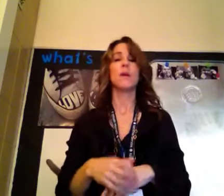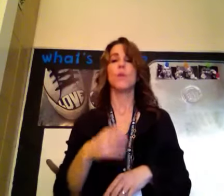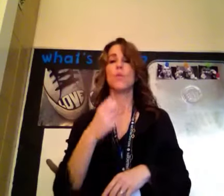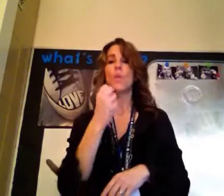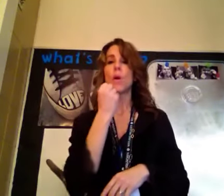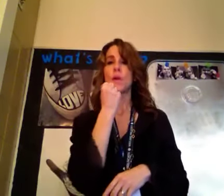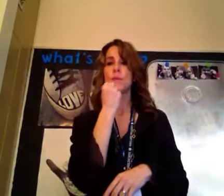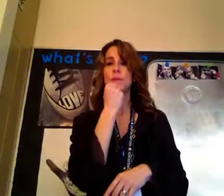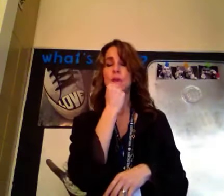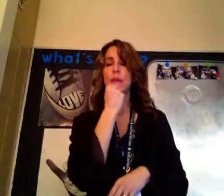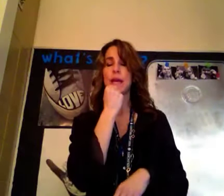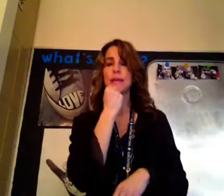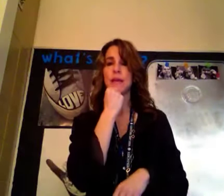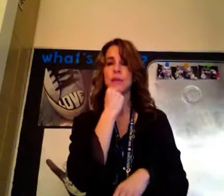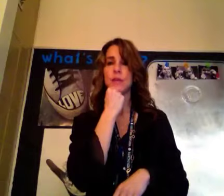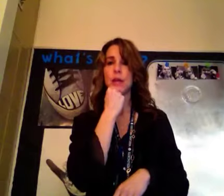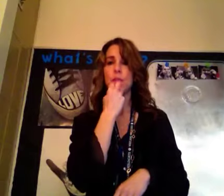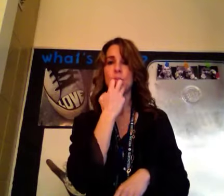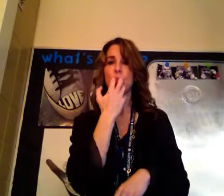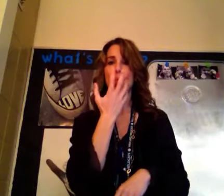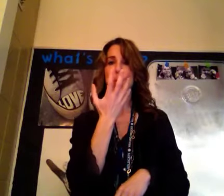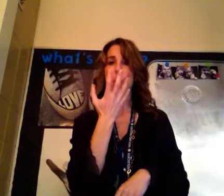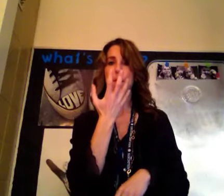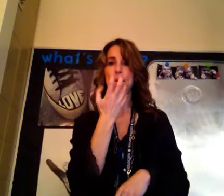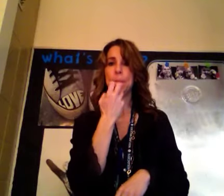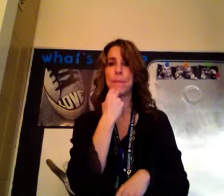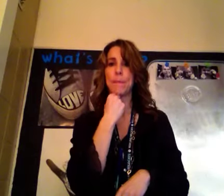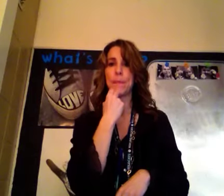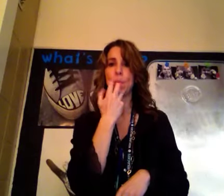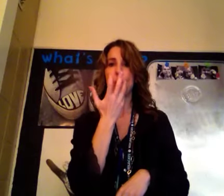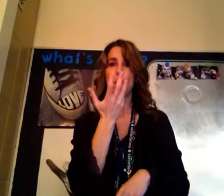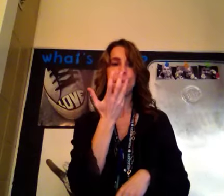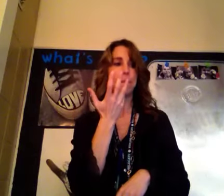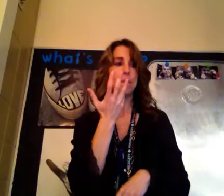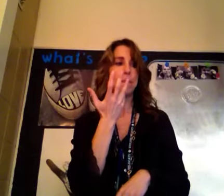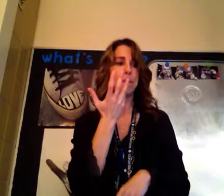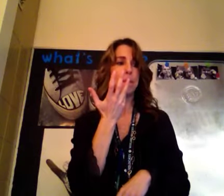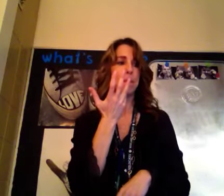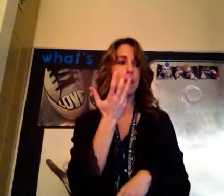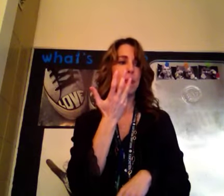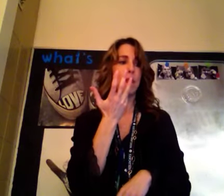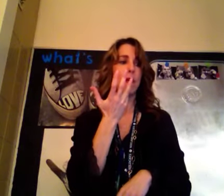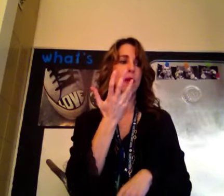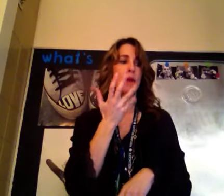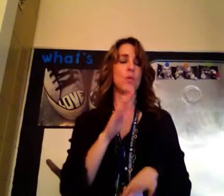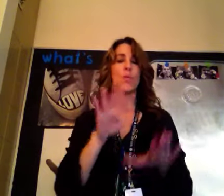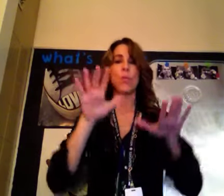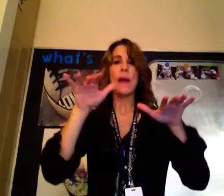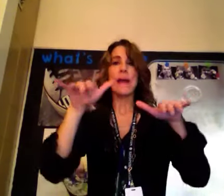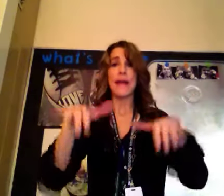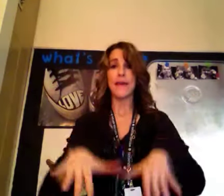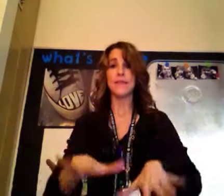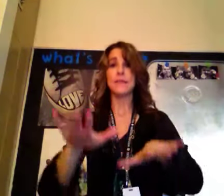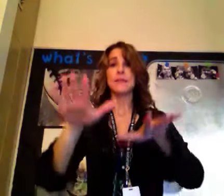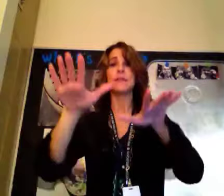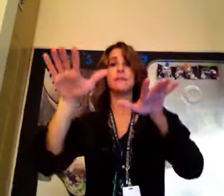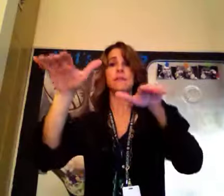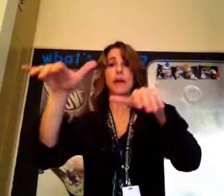One. Wrist Start with an S handshape. Warm. Warm. Warm. Waves. Makes